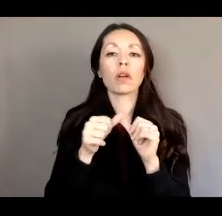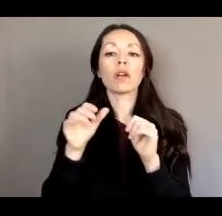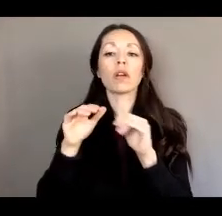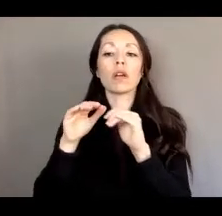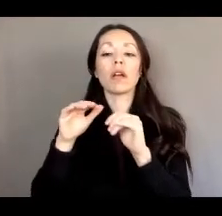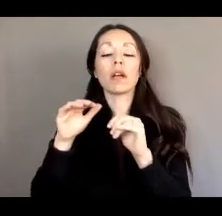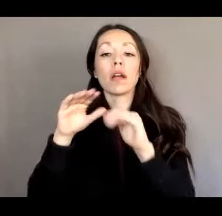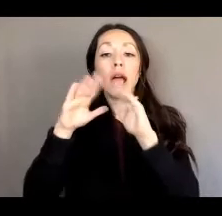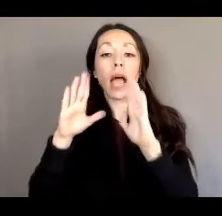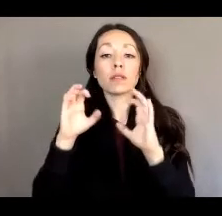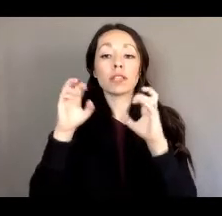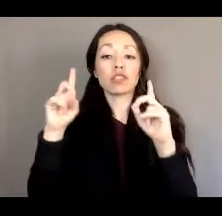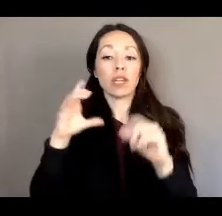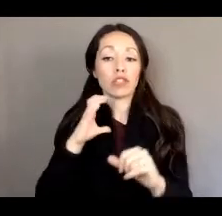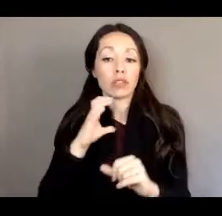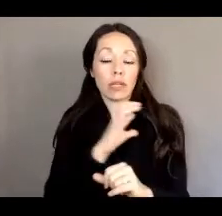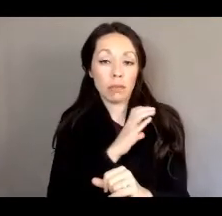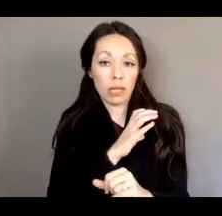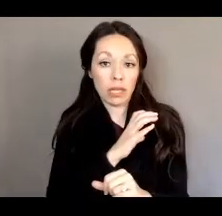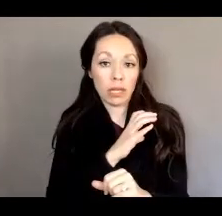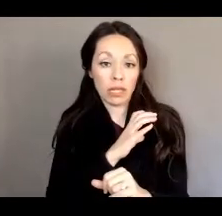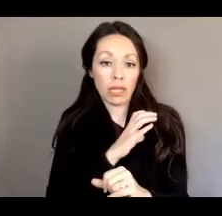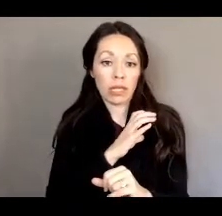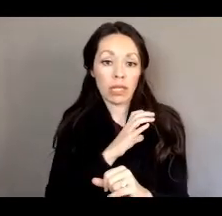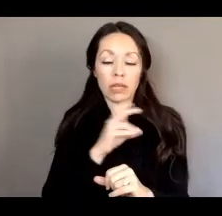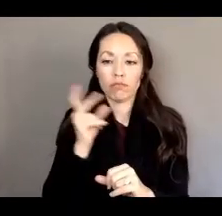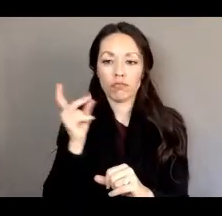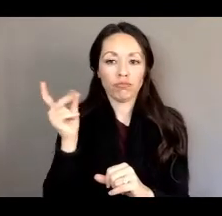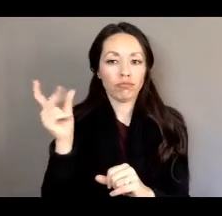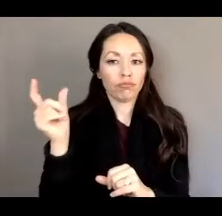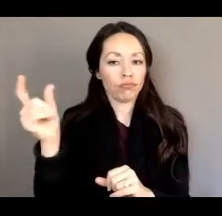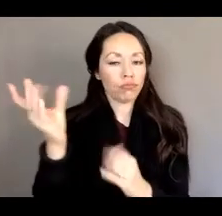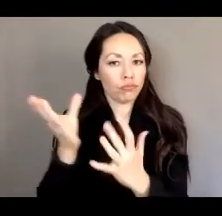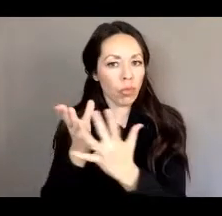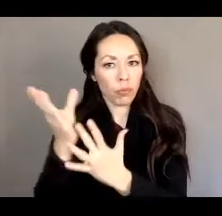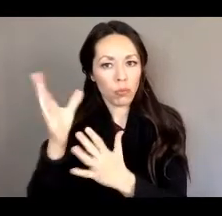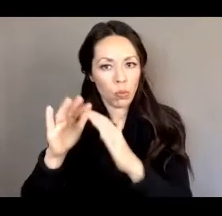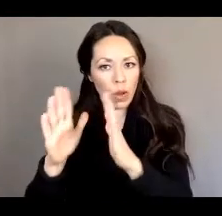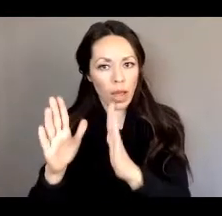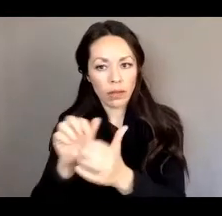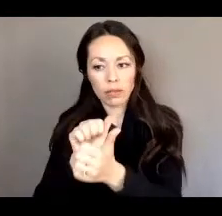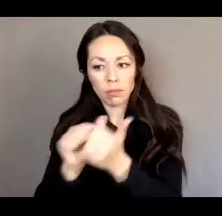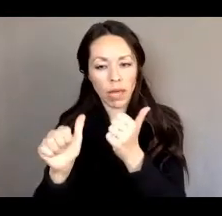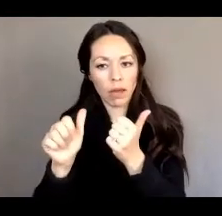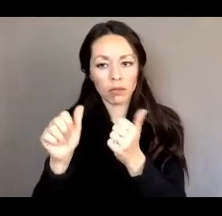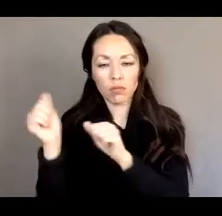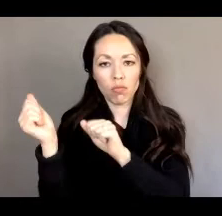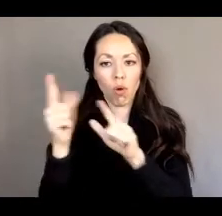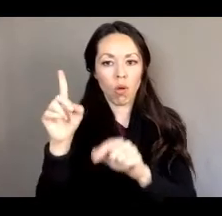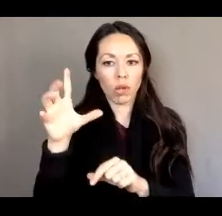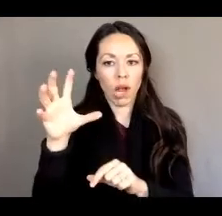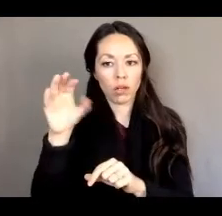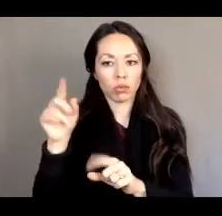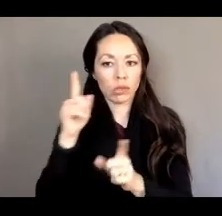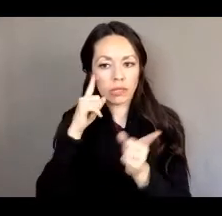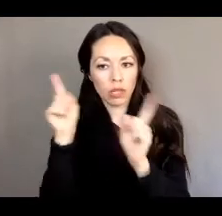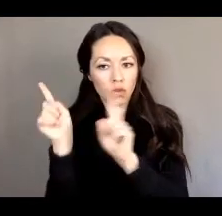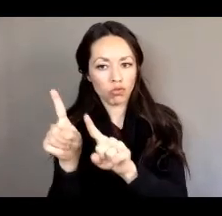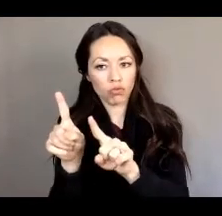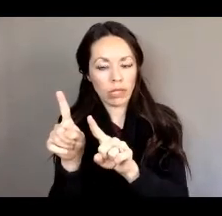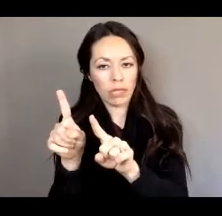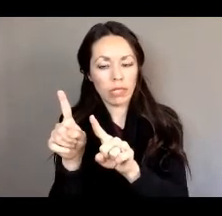committee a couple of weeks ago. It moved very quickly through the house. It passed unanimously and